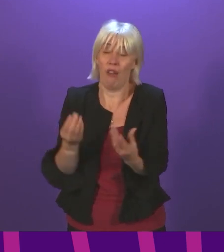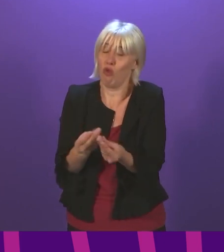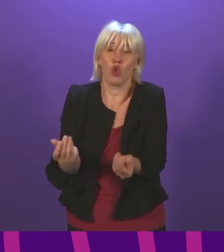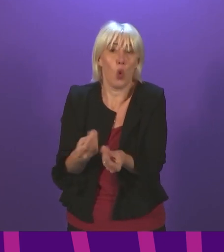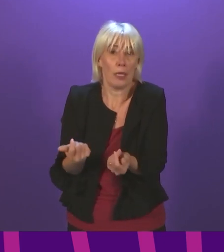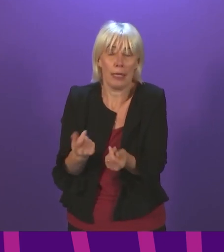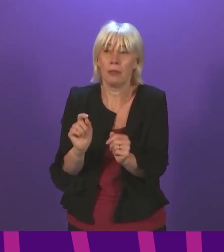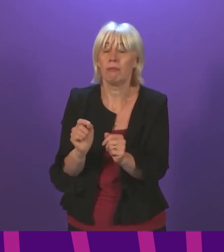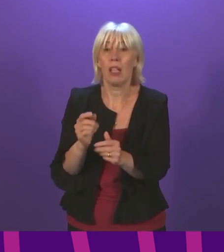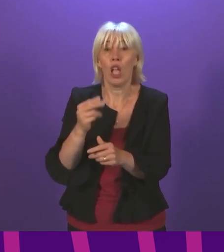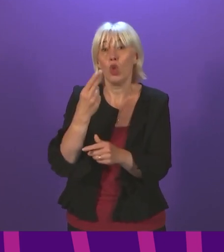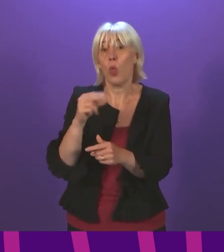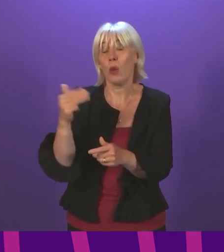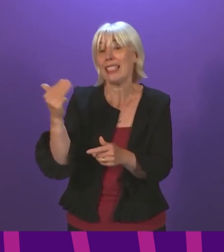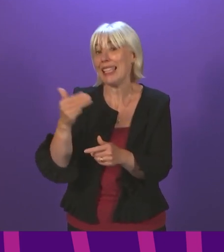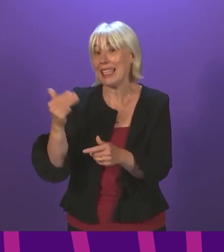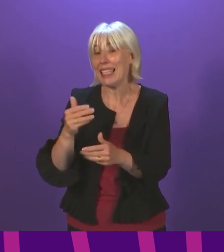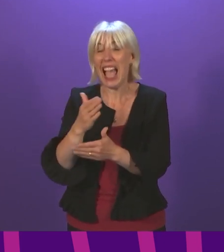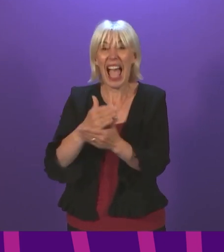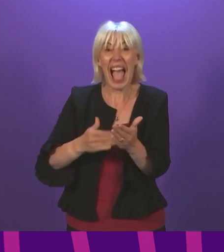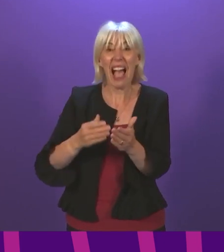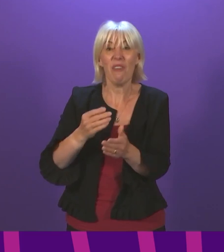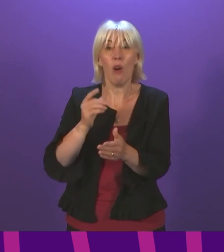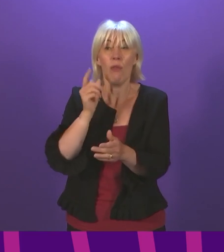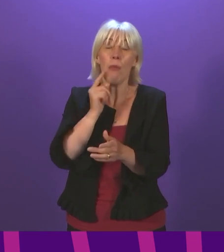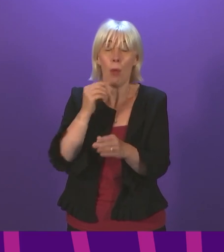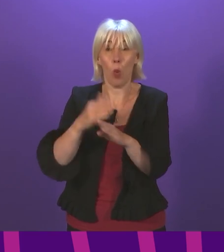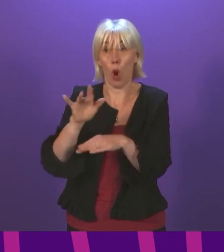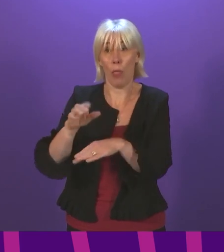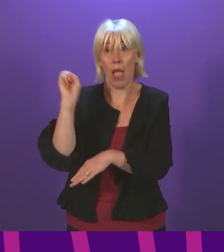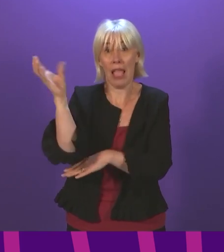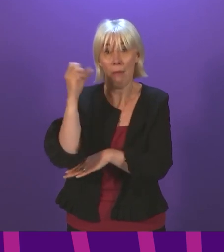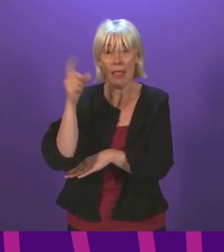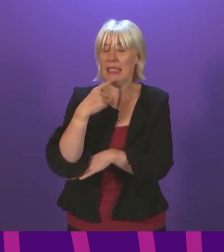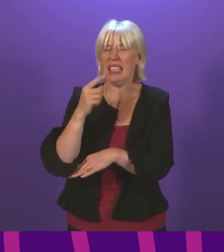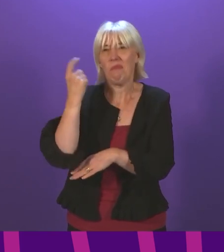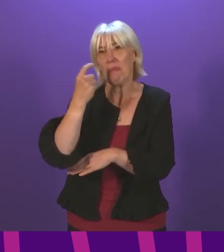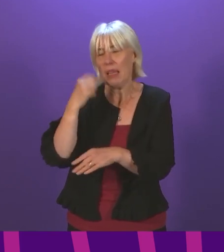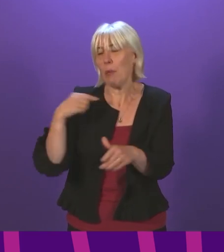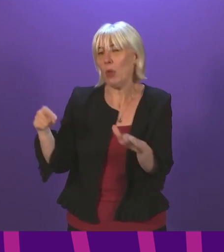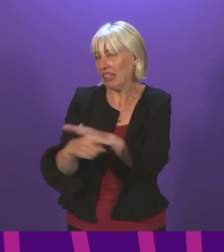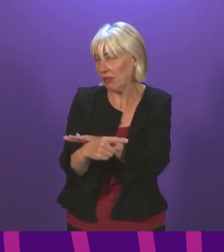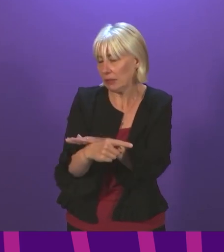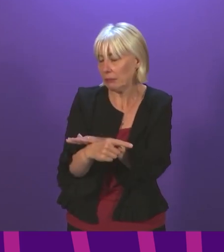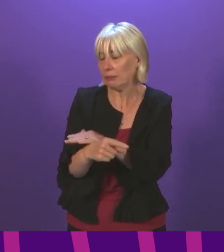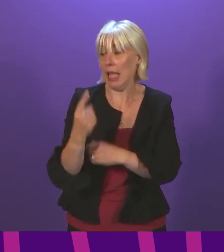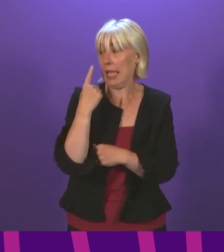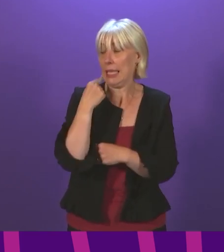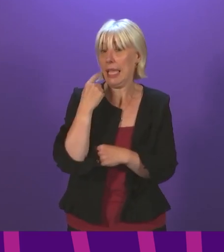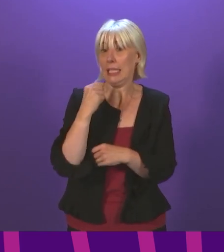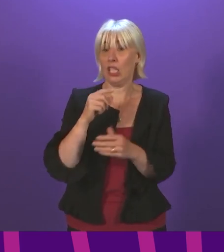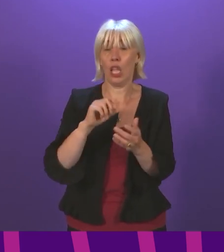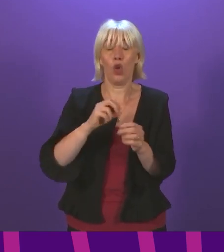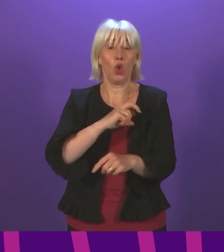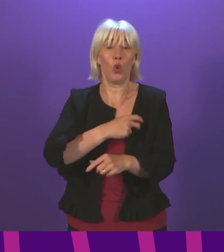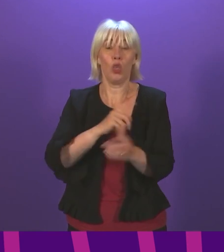of paramedics in 2019 said they often thought about leaving the service. And just yesterday, the Unite convener of the Scottish ambulance